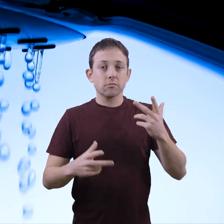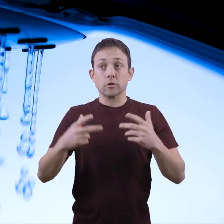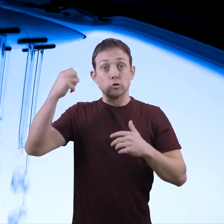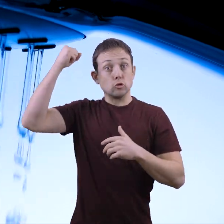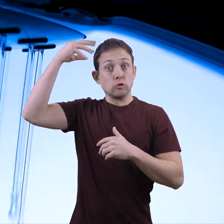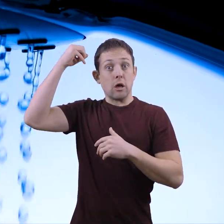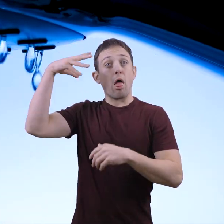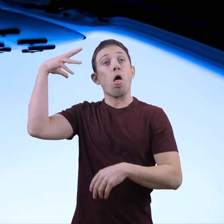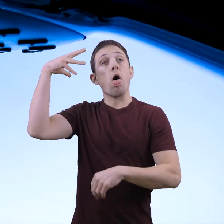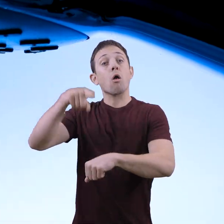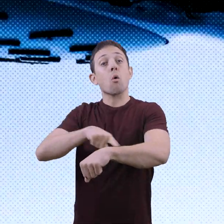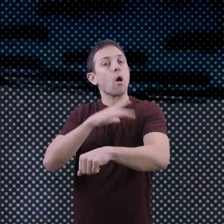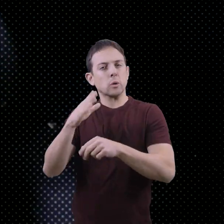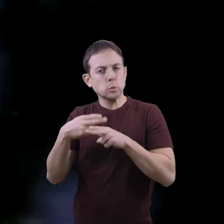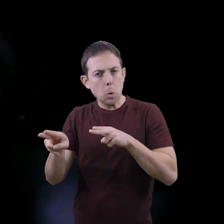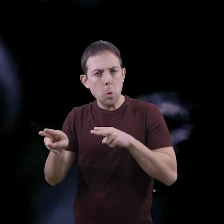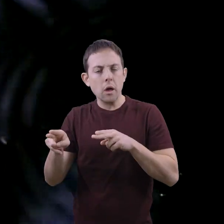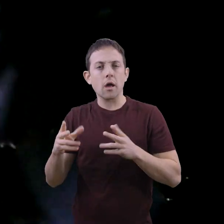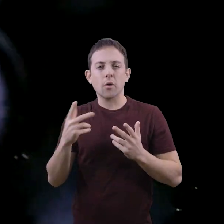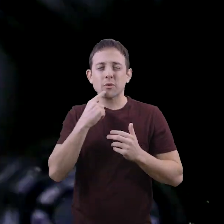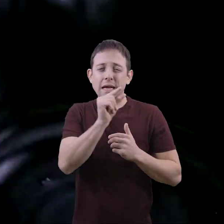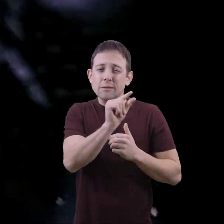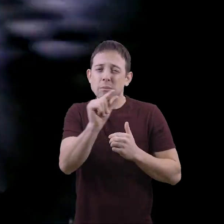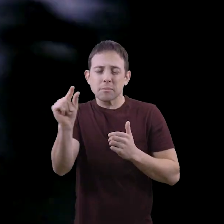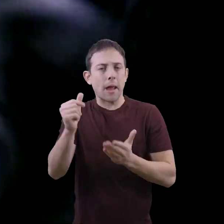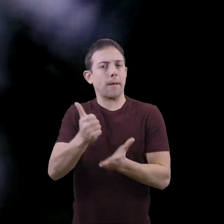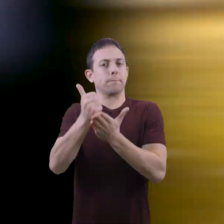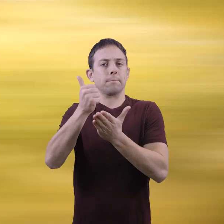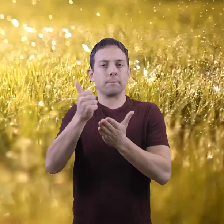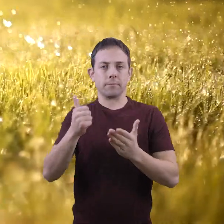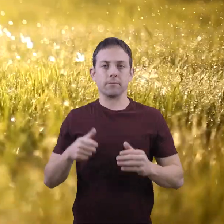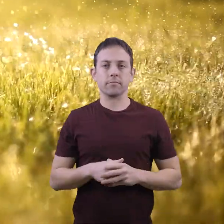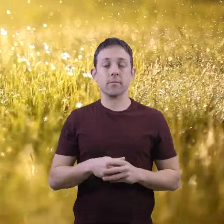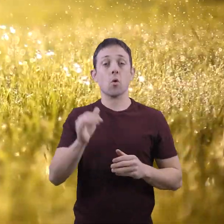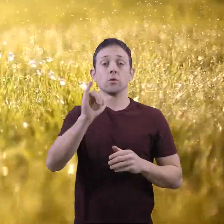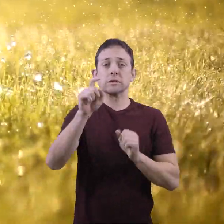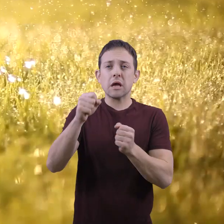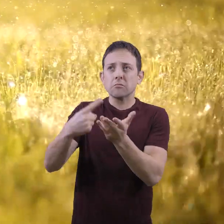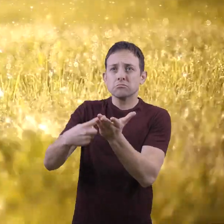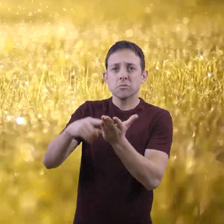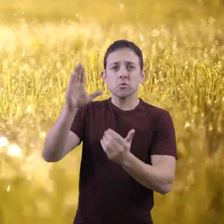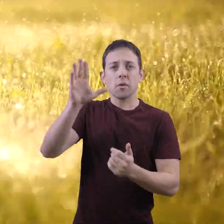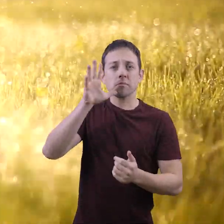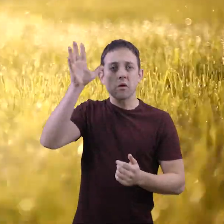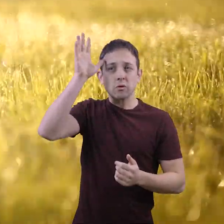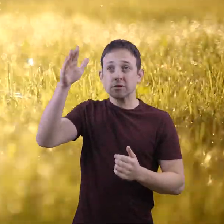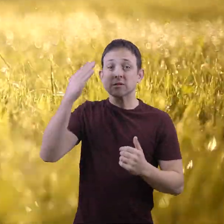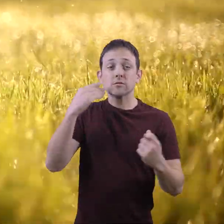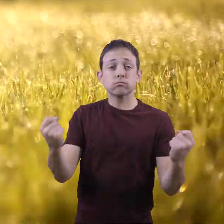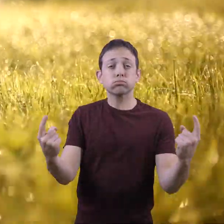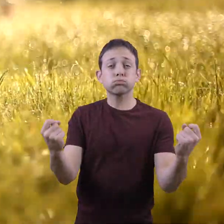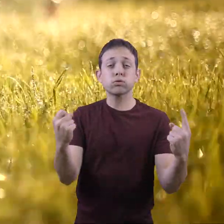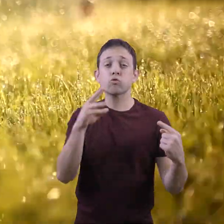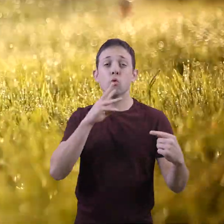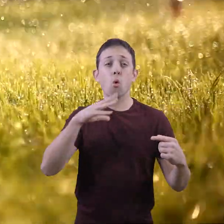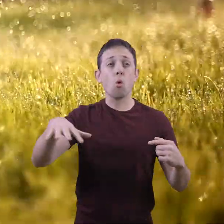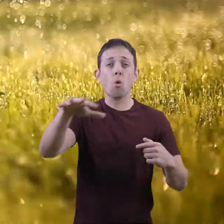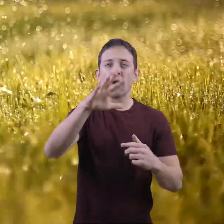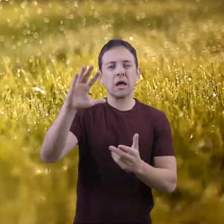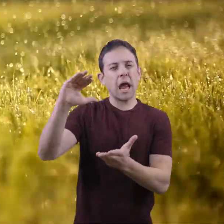a shorter shower, every little bit helps. You can also talk to your parents about watering your lawn less during hotter months.